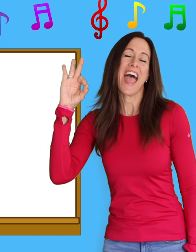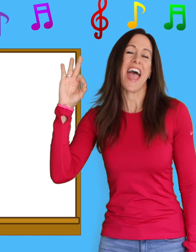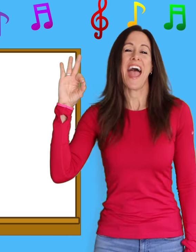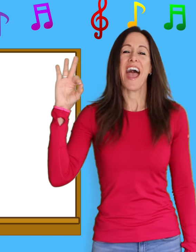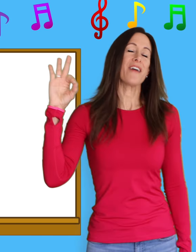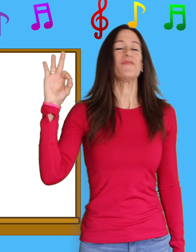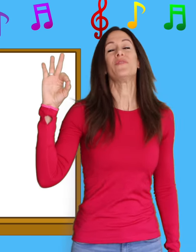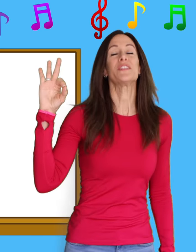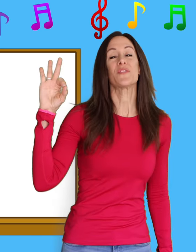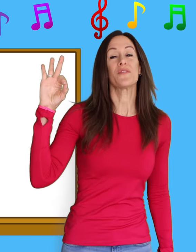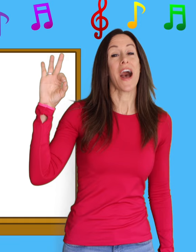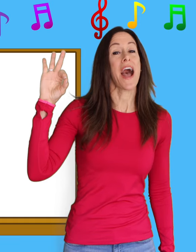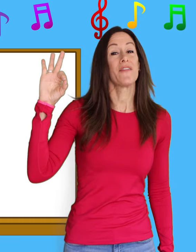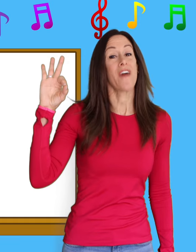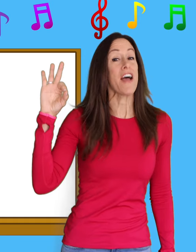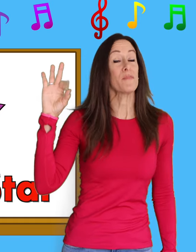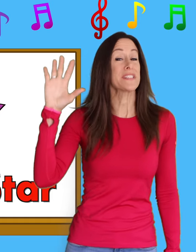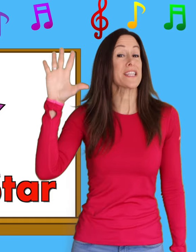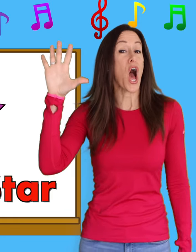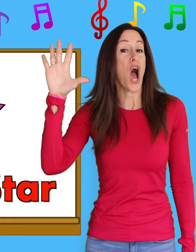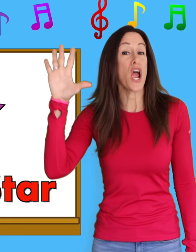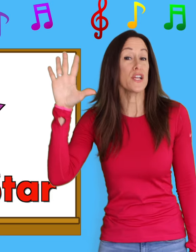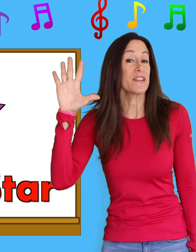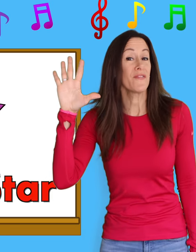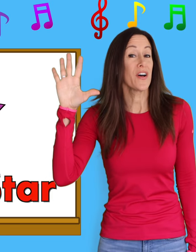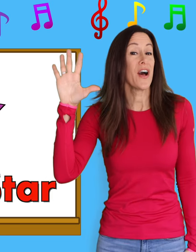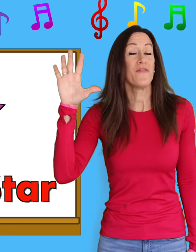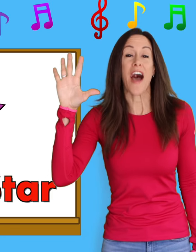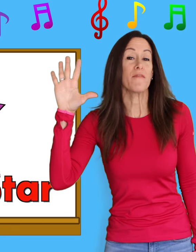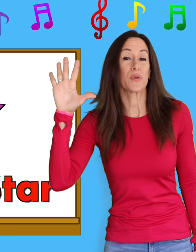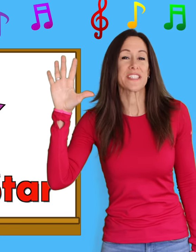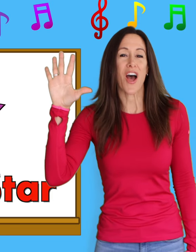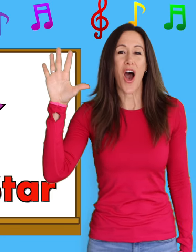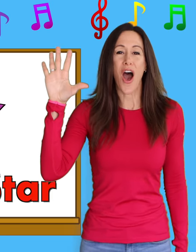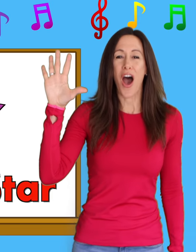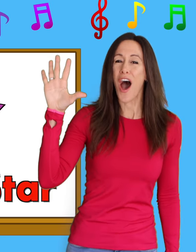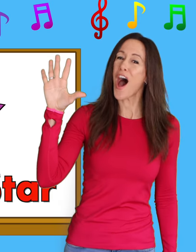is for F-F-five-point-star, F-F-five-point-star